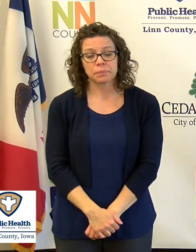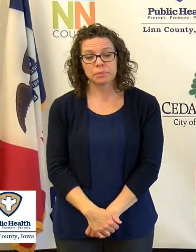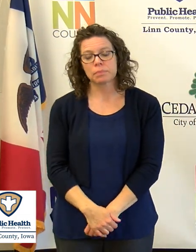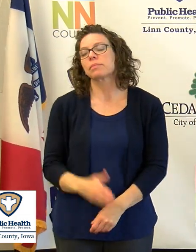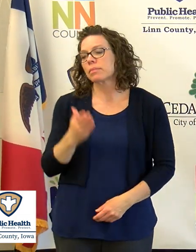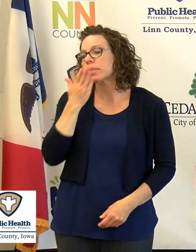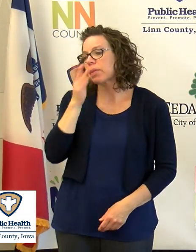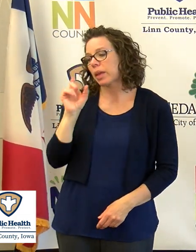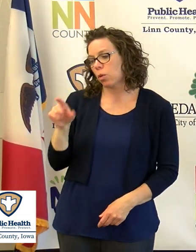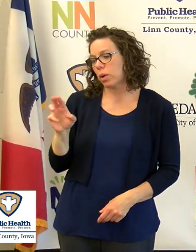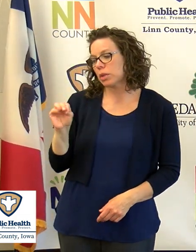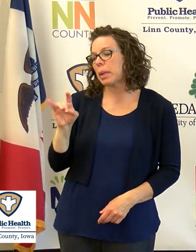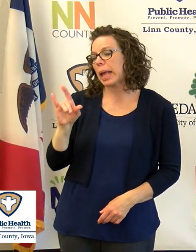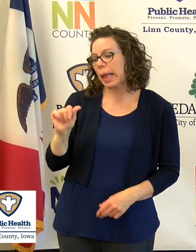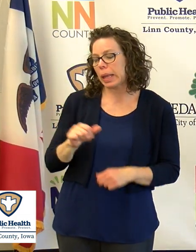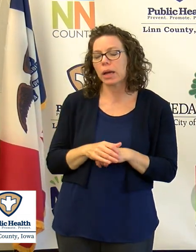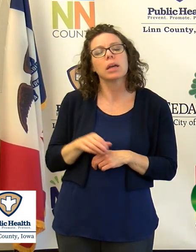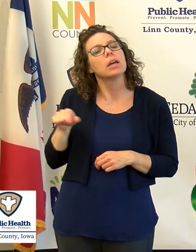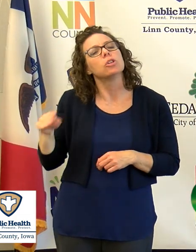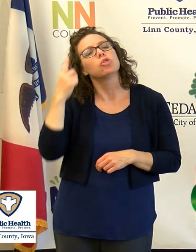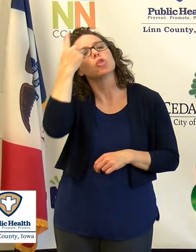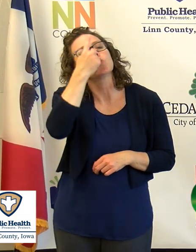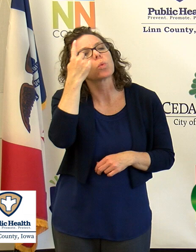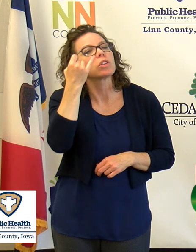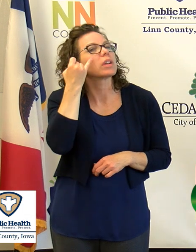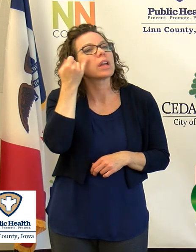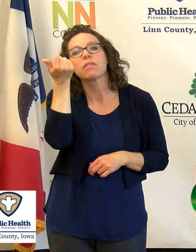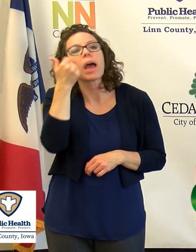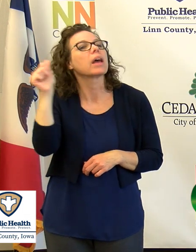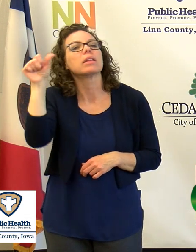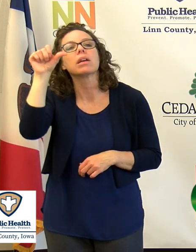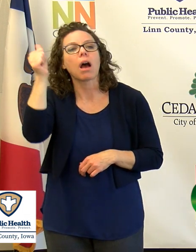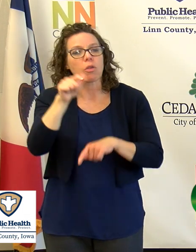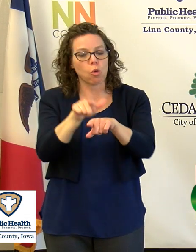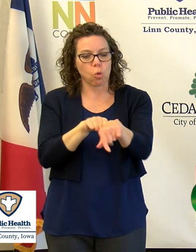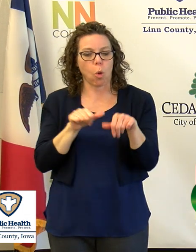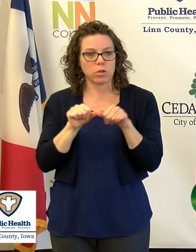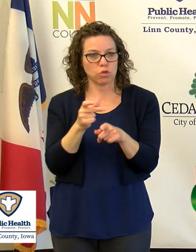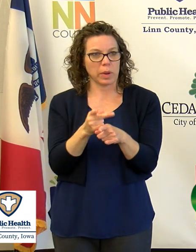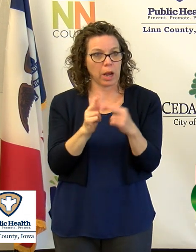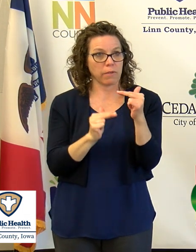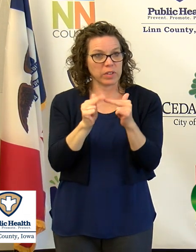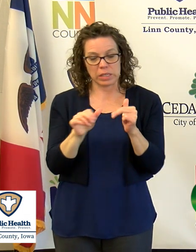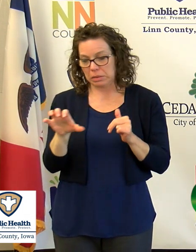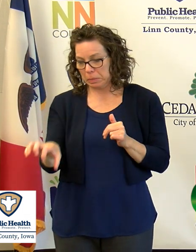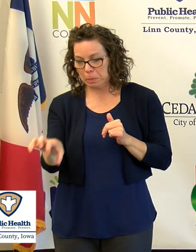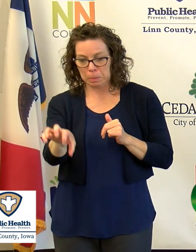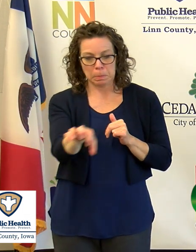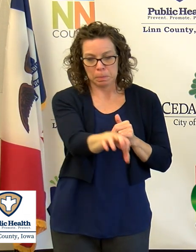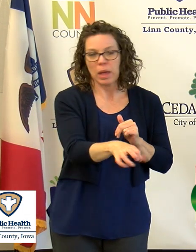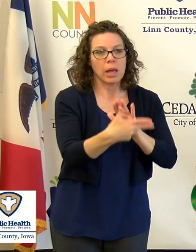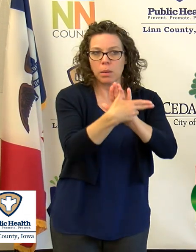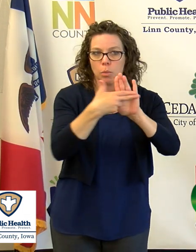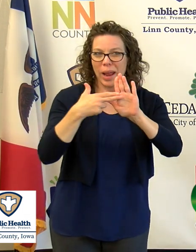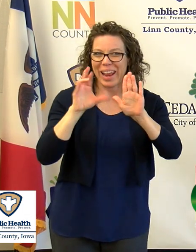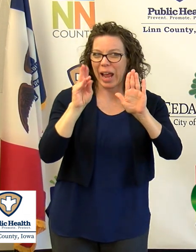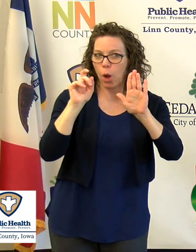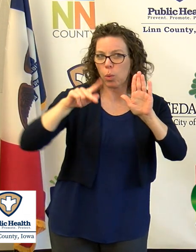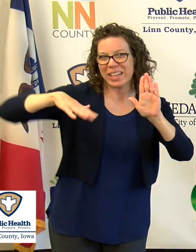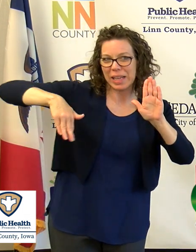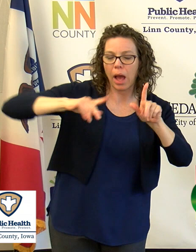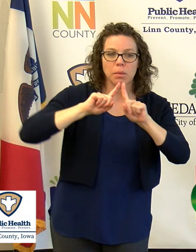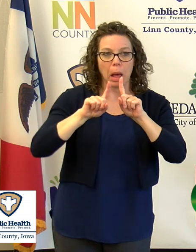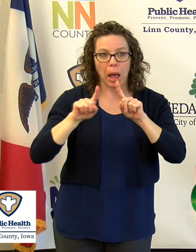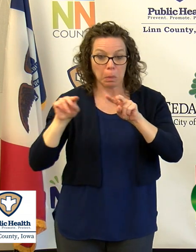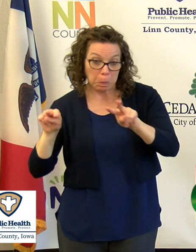Thank you for the question, Michaela. So Michaela is wondering if we're looking at other long-term care facilities that do not meet the definition of an outbreak. And